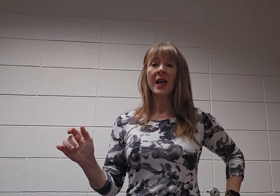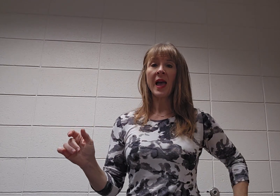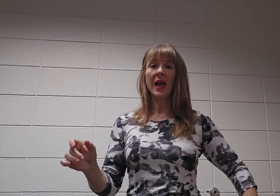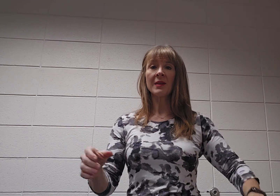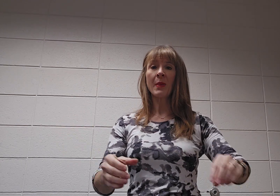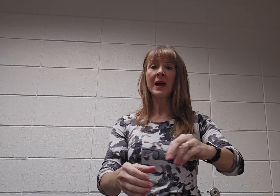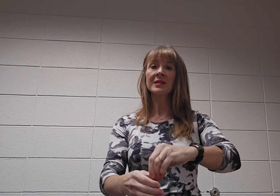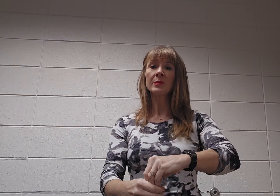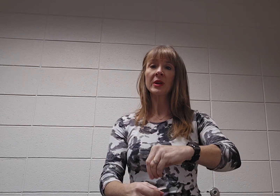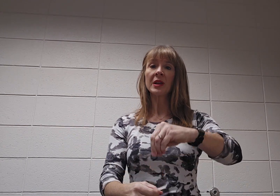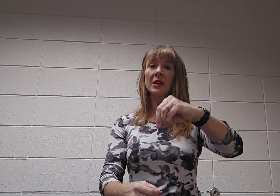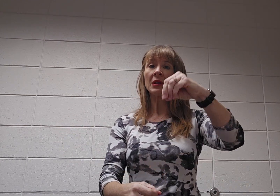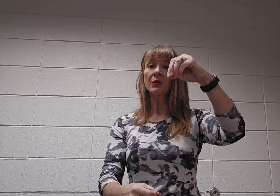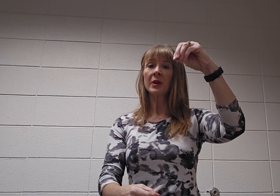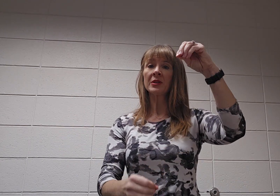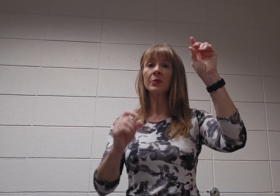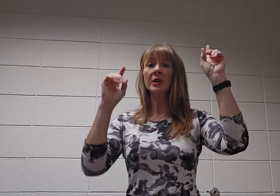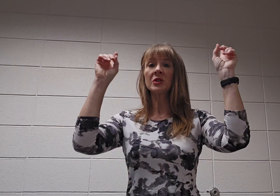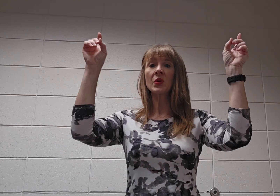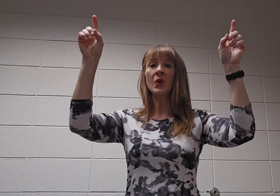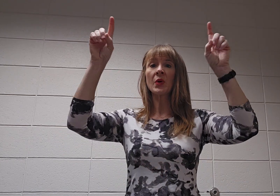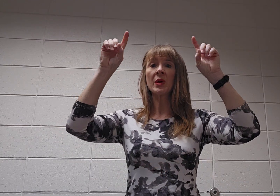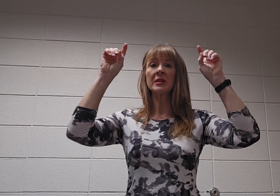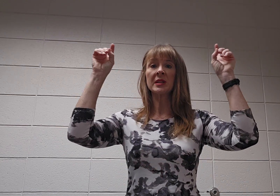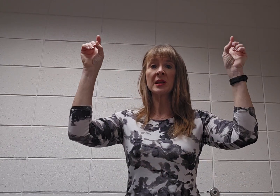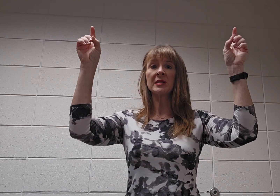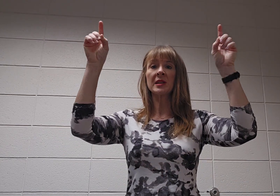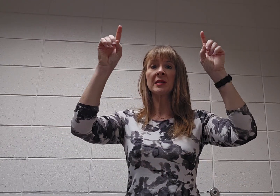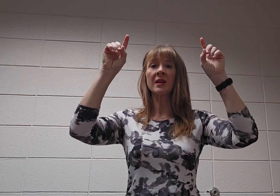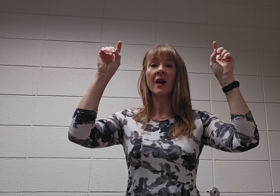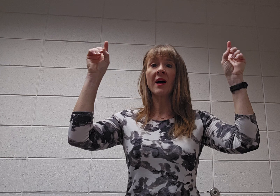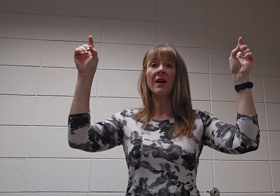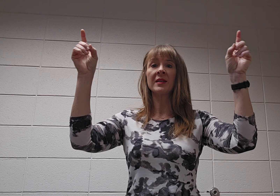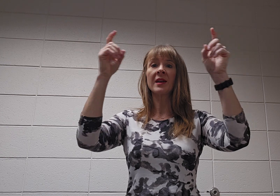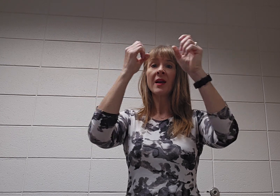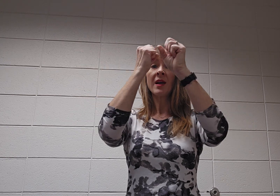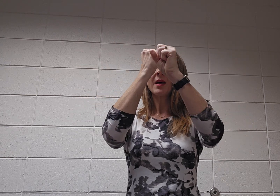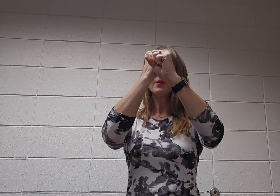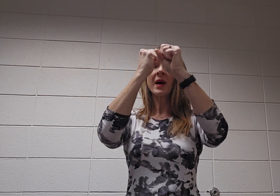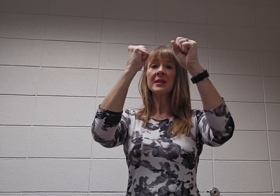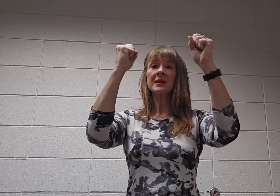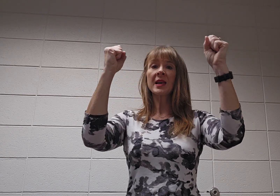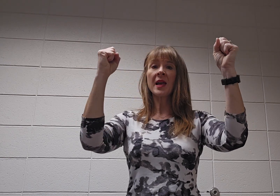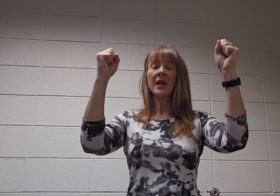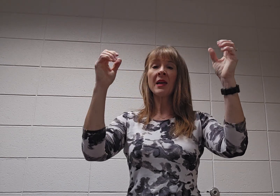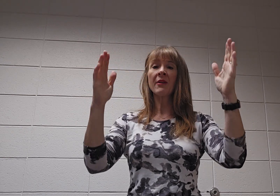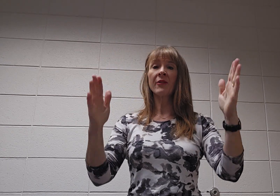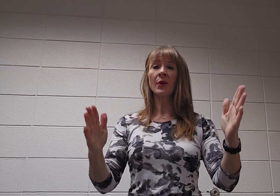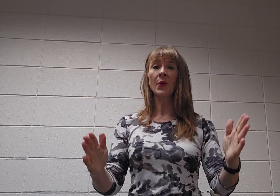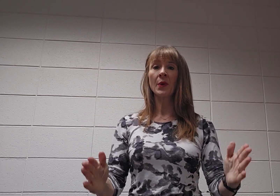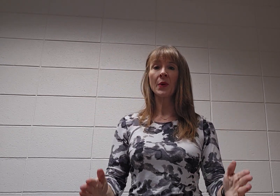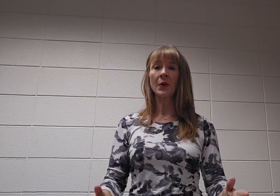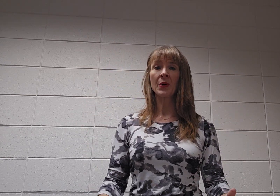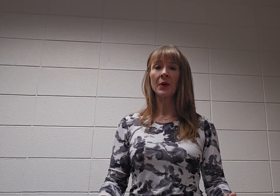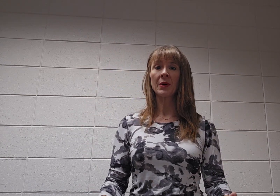and my spirit rejoices in God my Savior. my rejoices